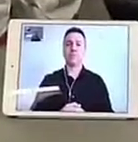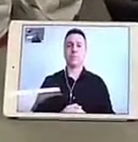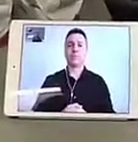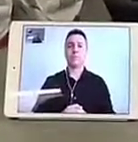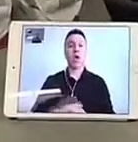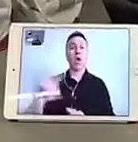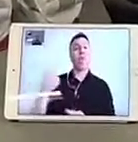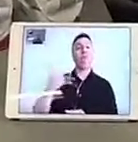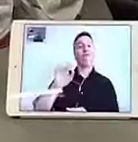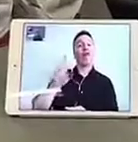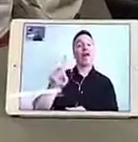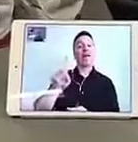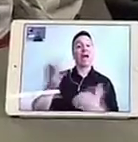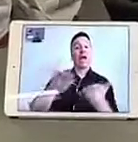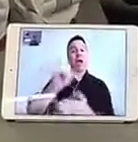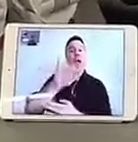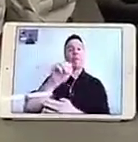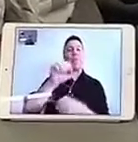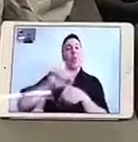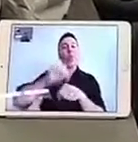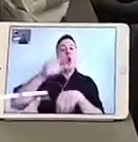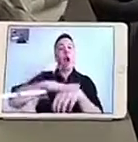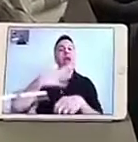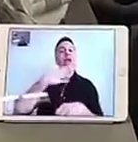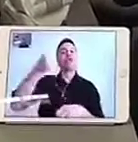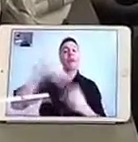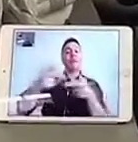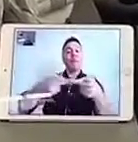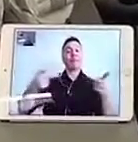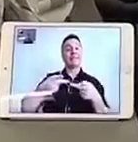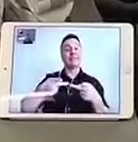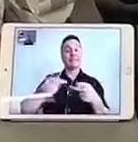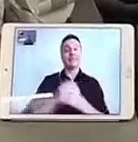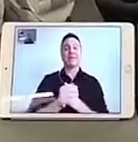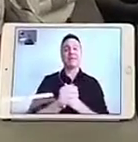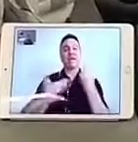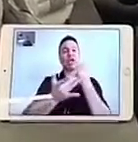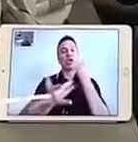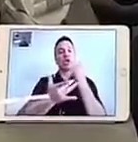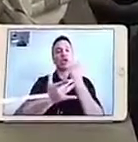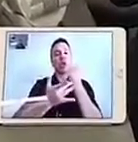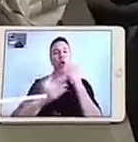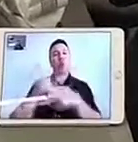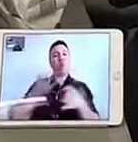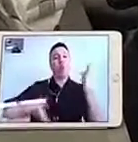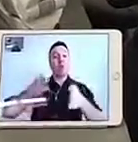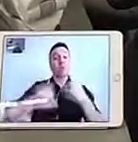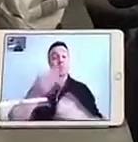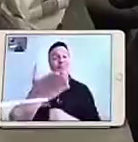Fred and I are here at IBM working on aging in place technologies using robots.